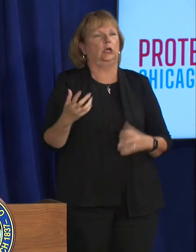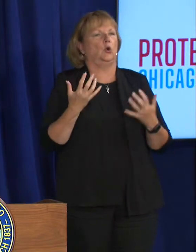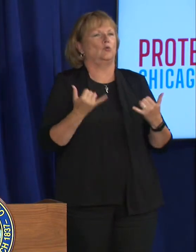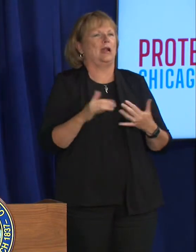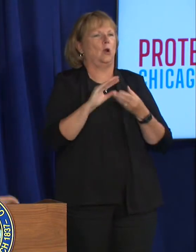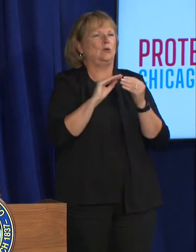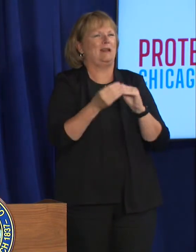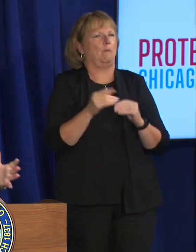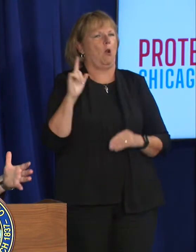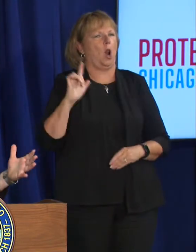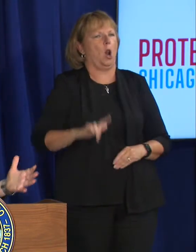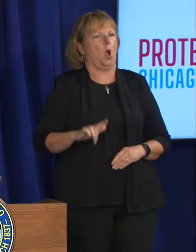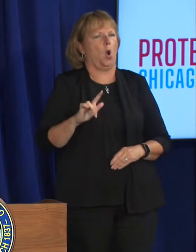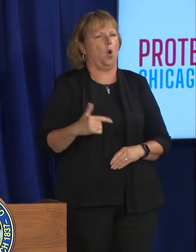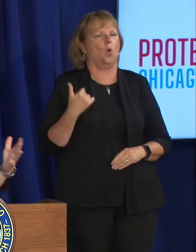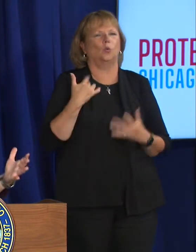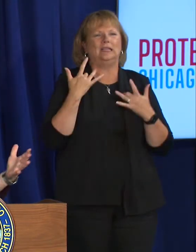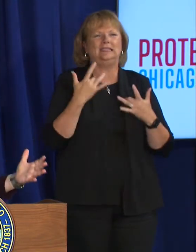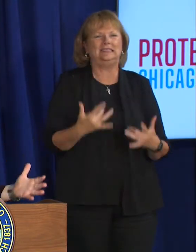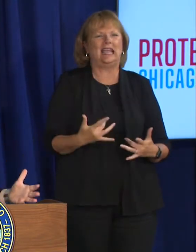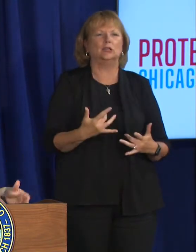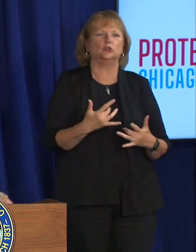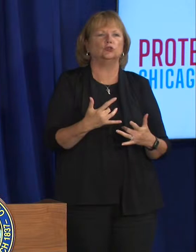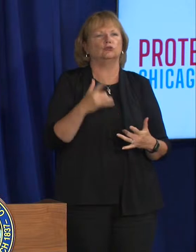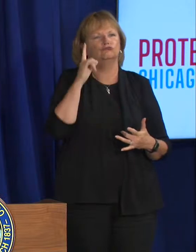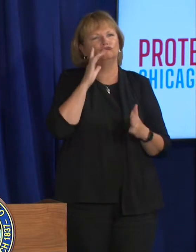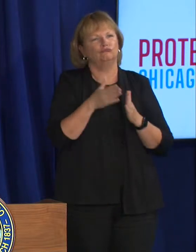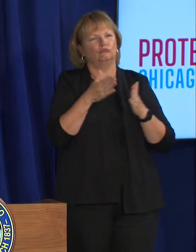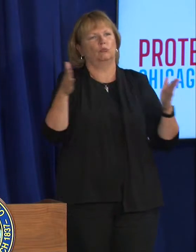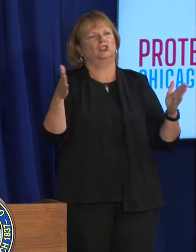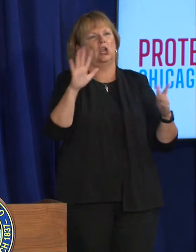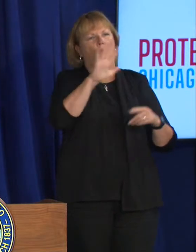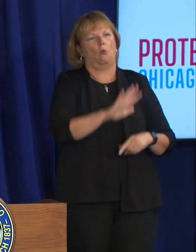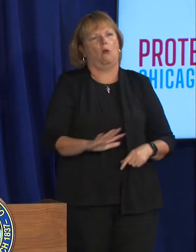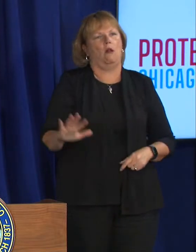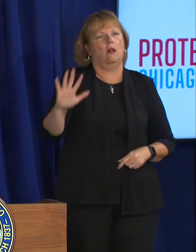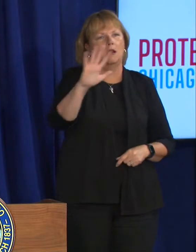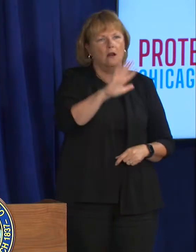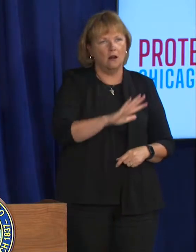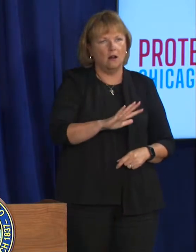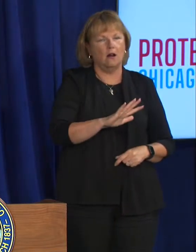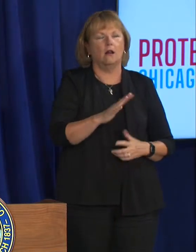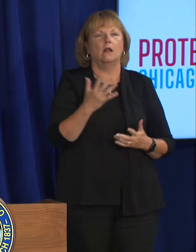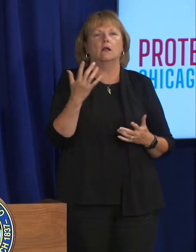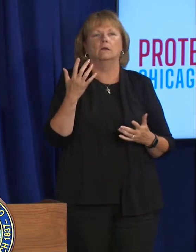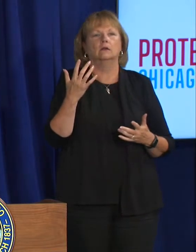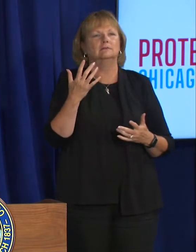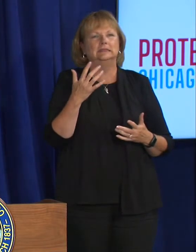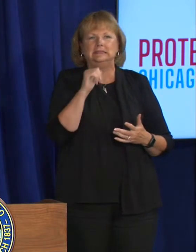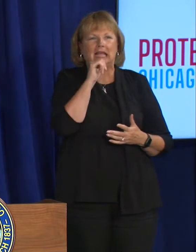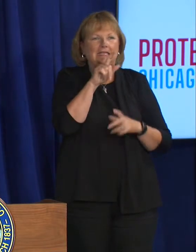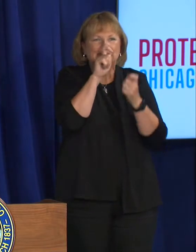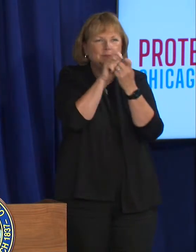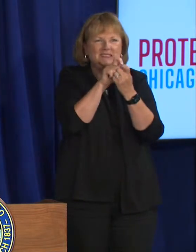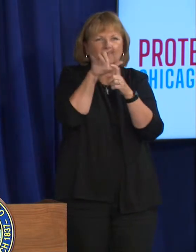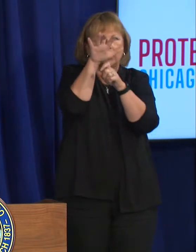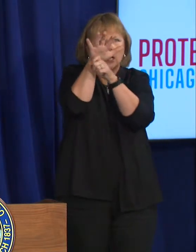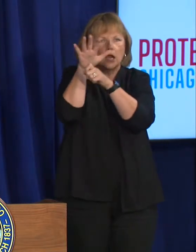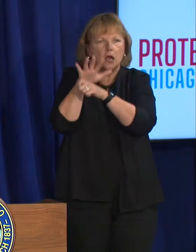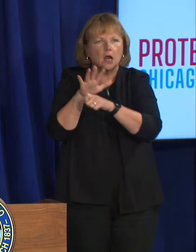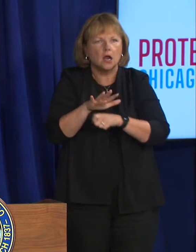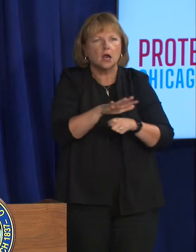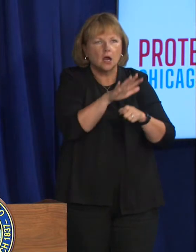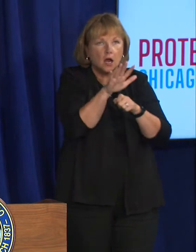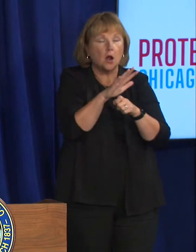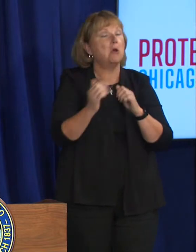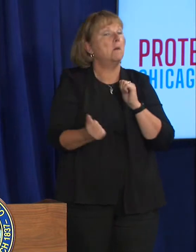relatively low we gen we tend to keep it relatively general in terms of um in terms of the specifics of geography the